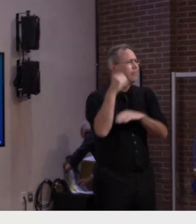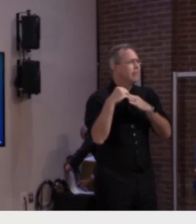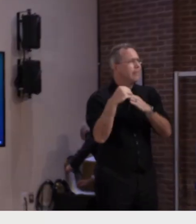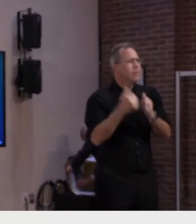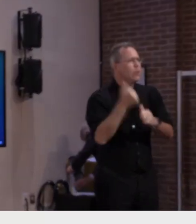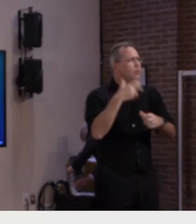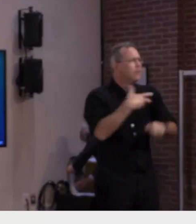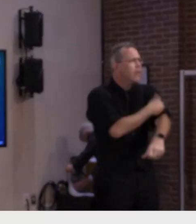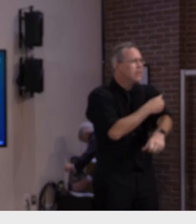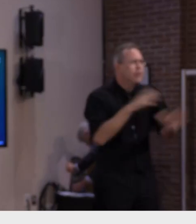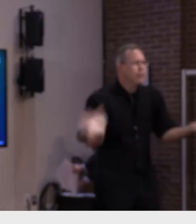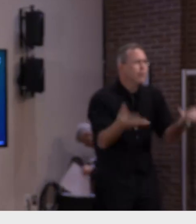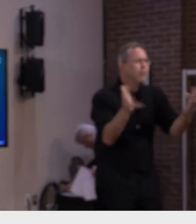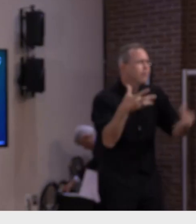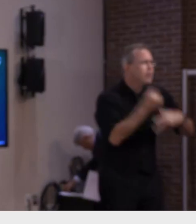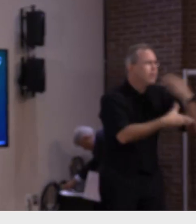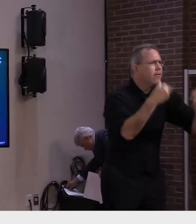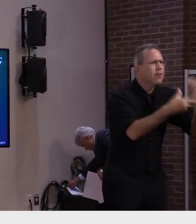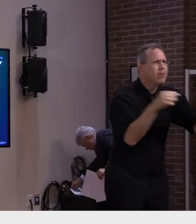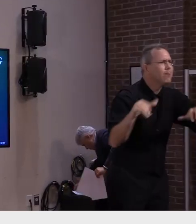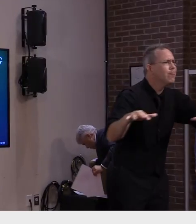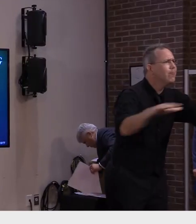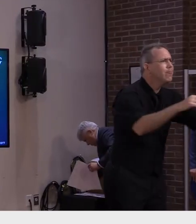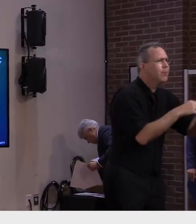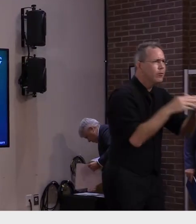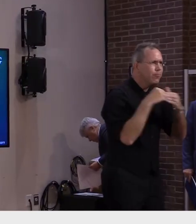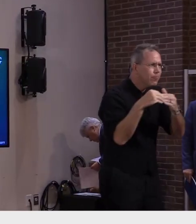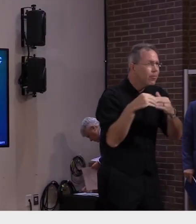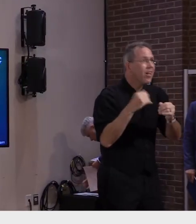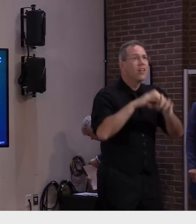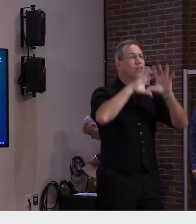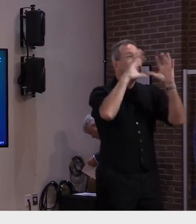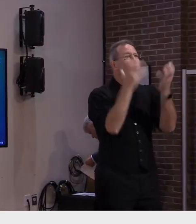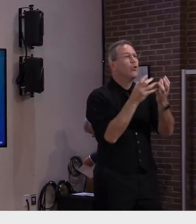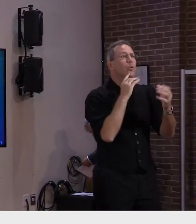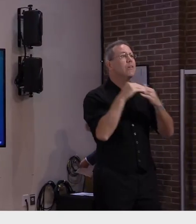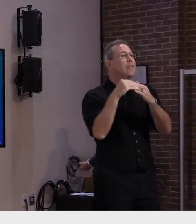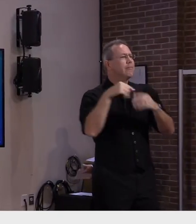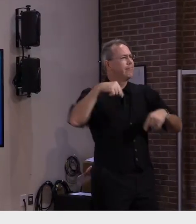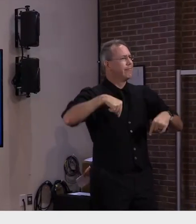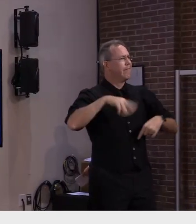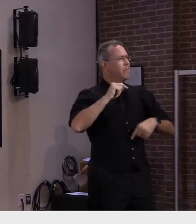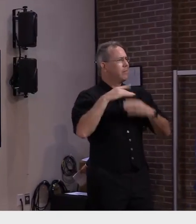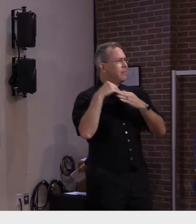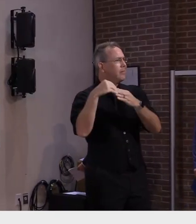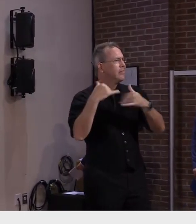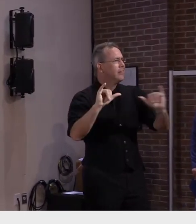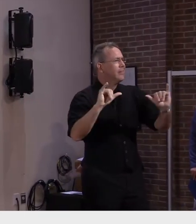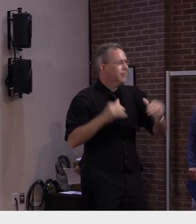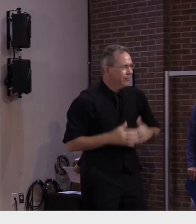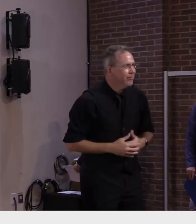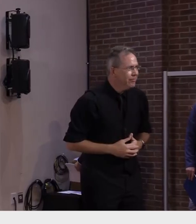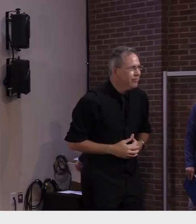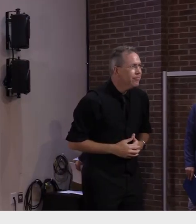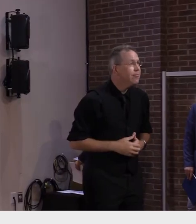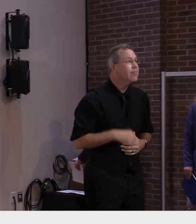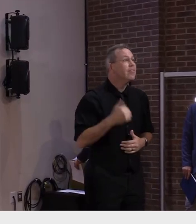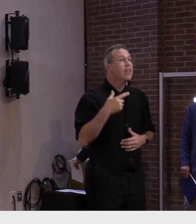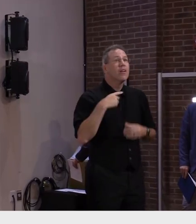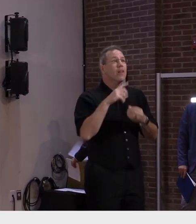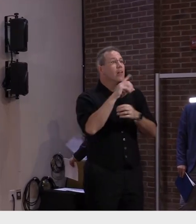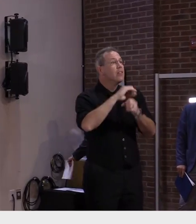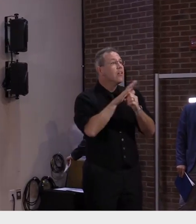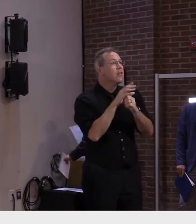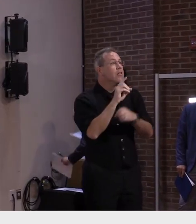nation and among the highest in the world this is helping to dampen the impacts of the Delta variant as we